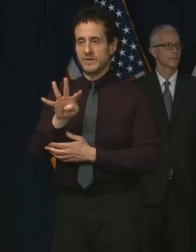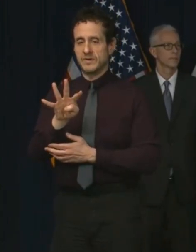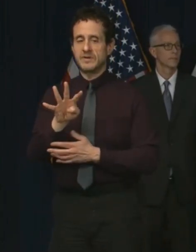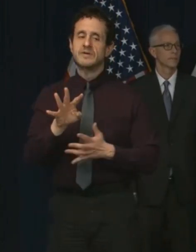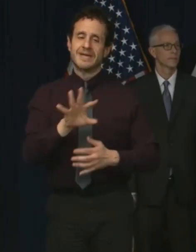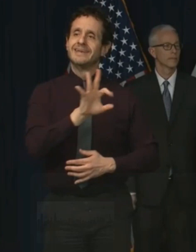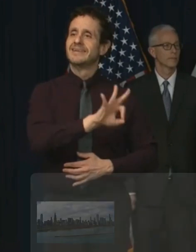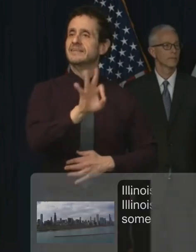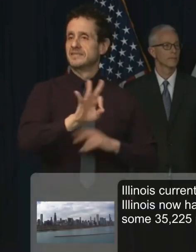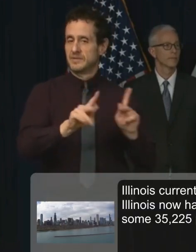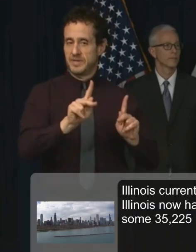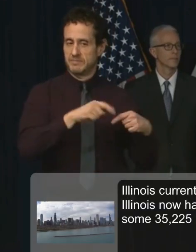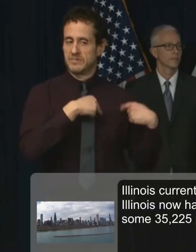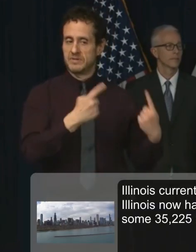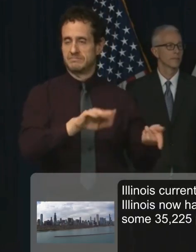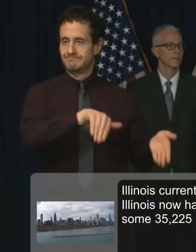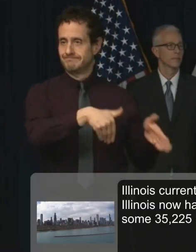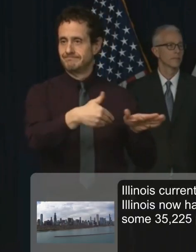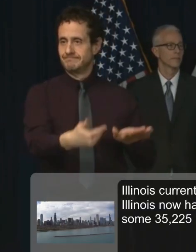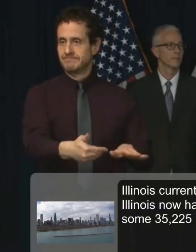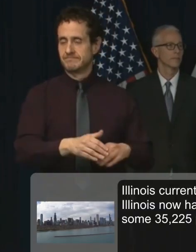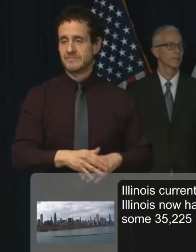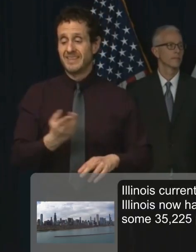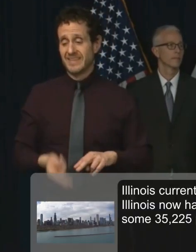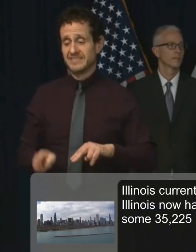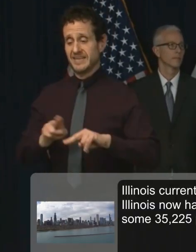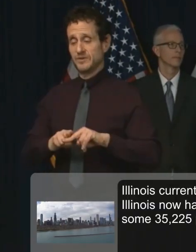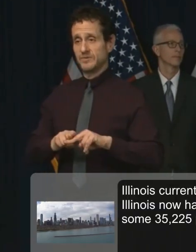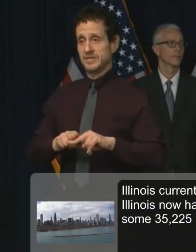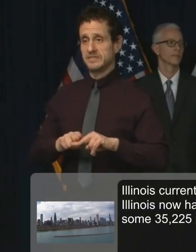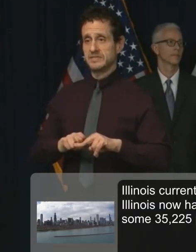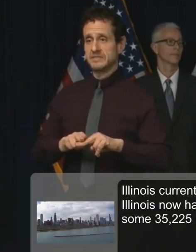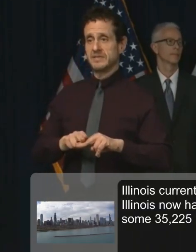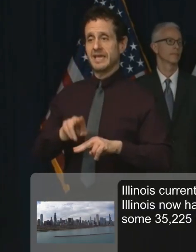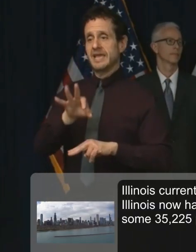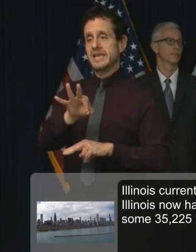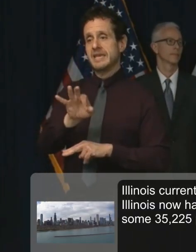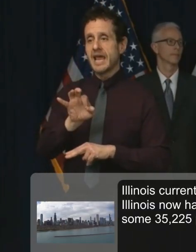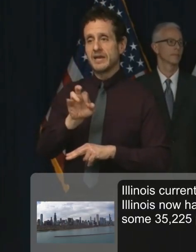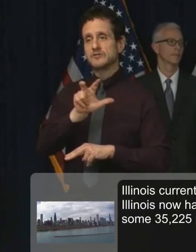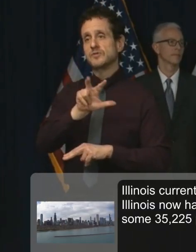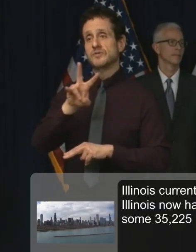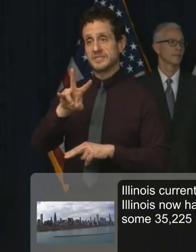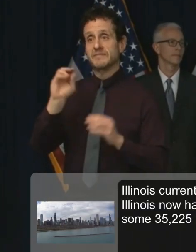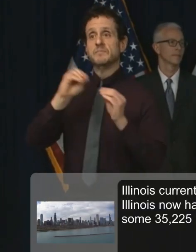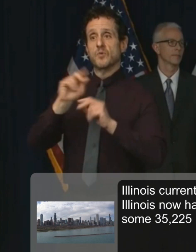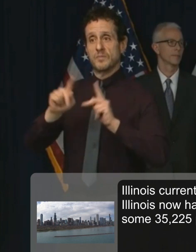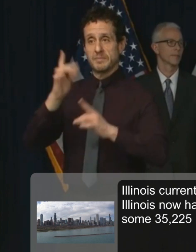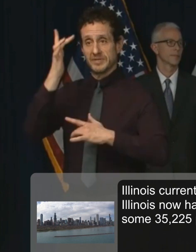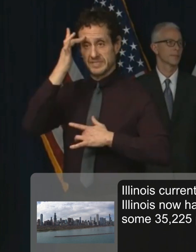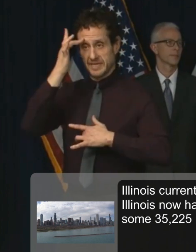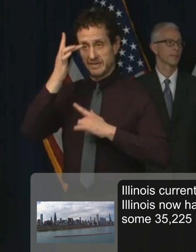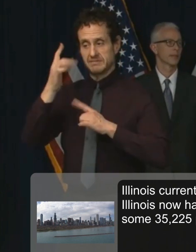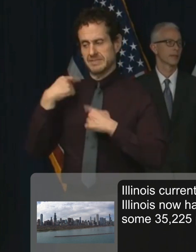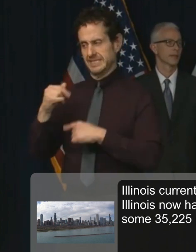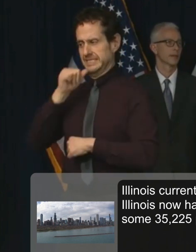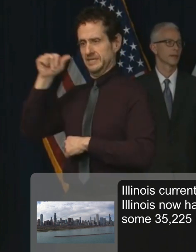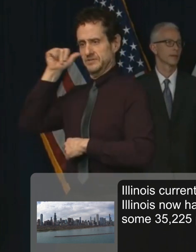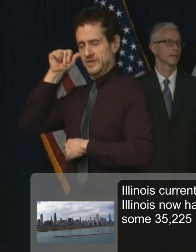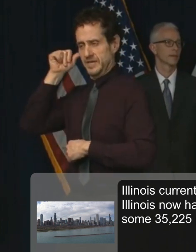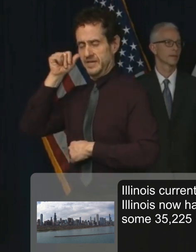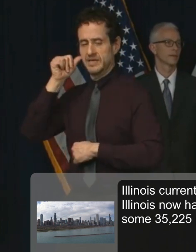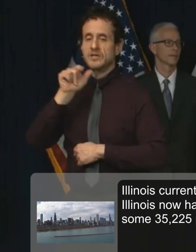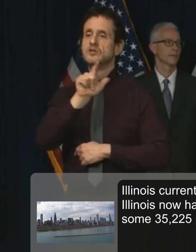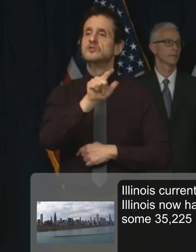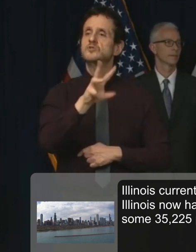deaths. This is an increase of 937 cases from yesterday. And we've added 26